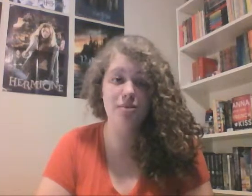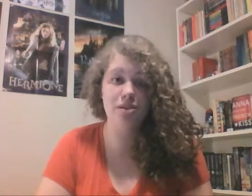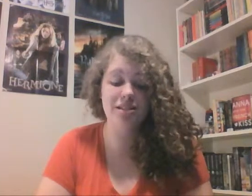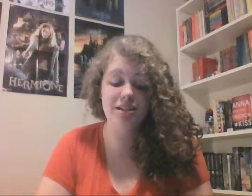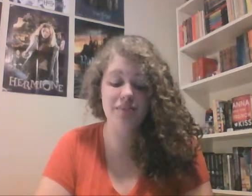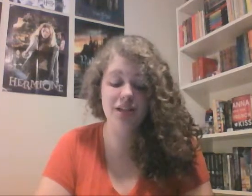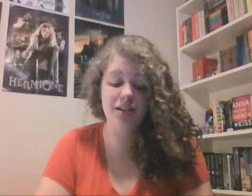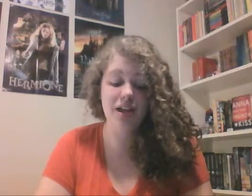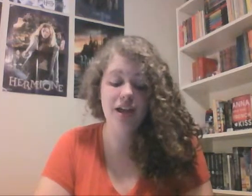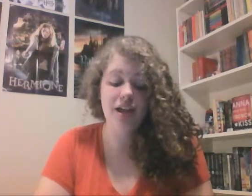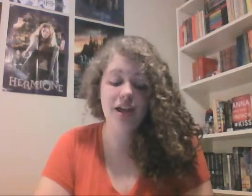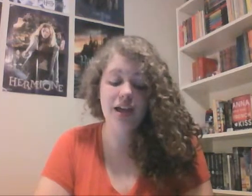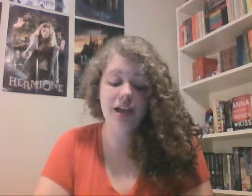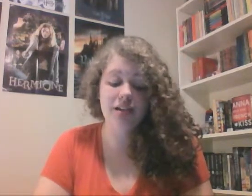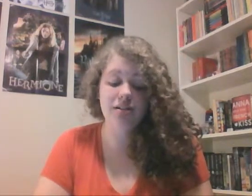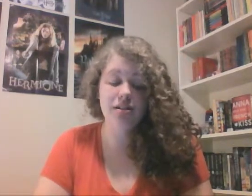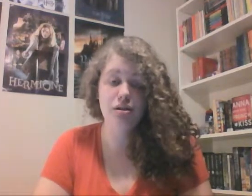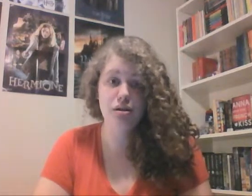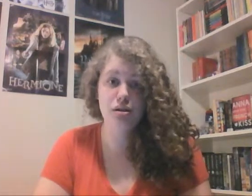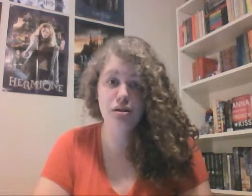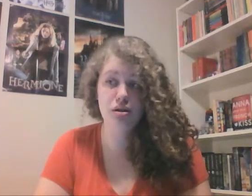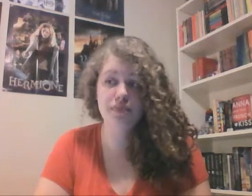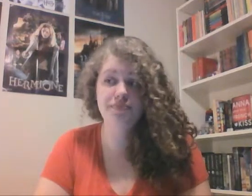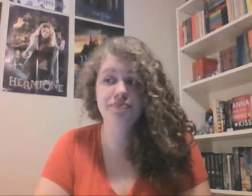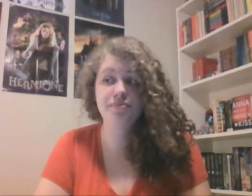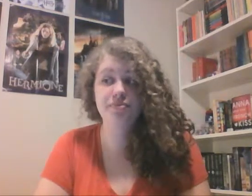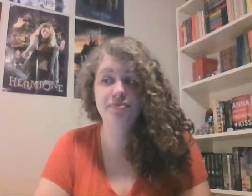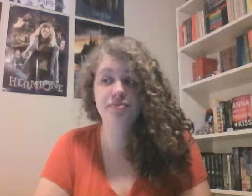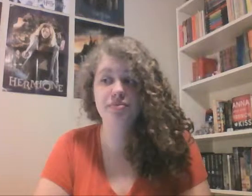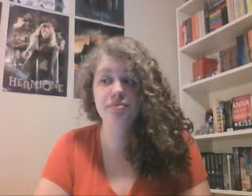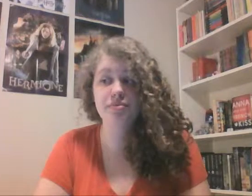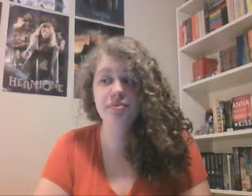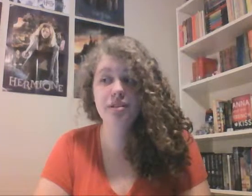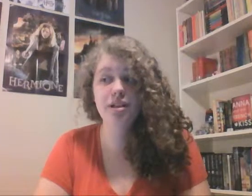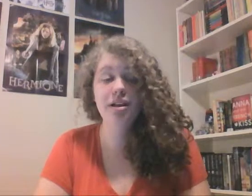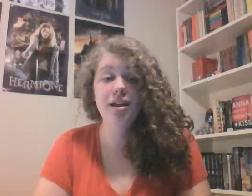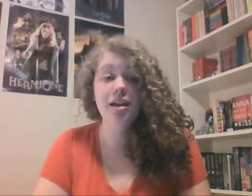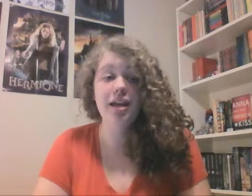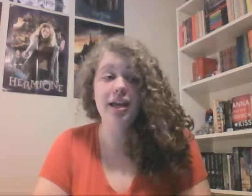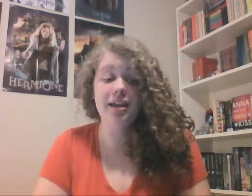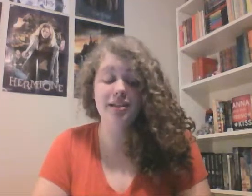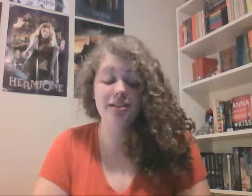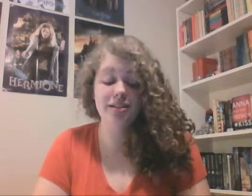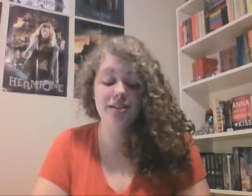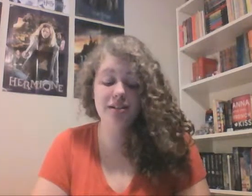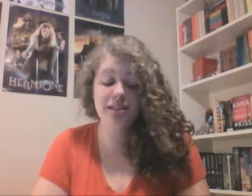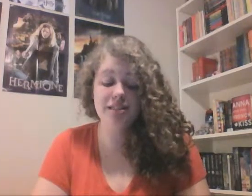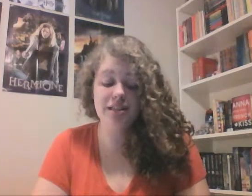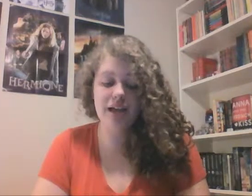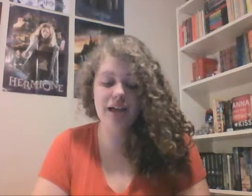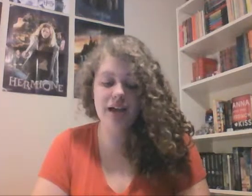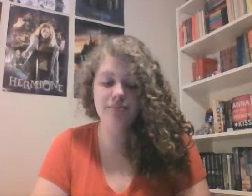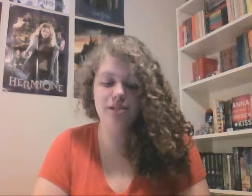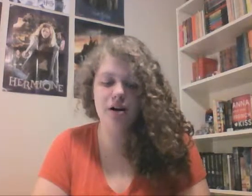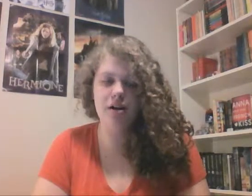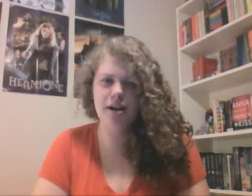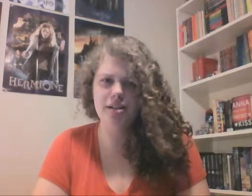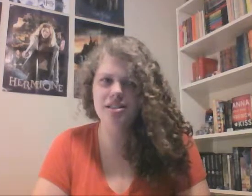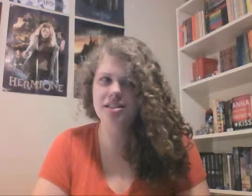memory demon. And, and he's like, I'm sorry. And Jace is